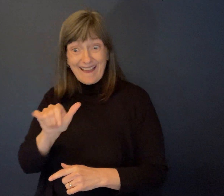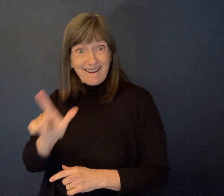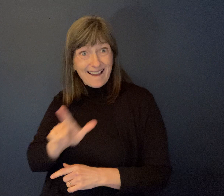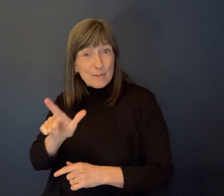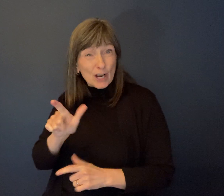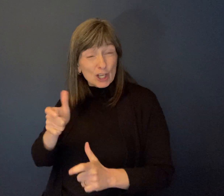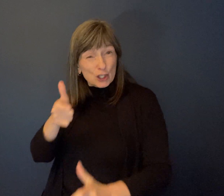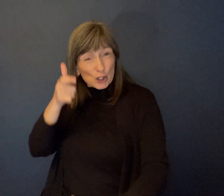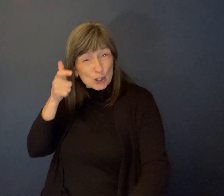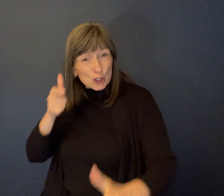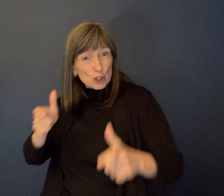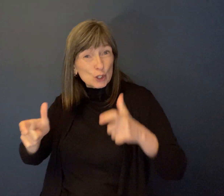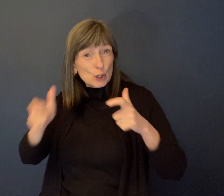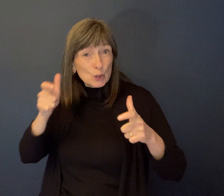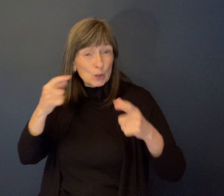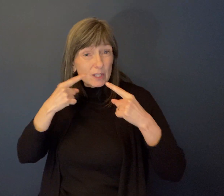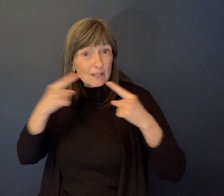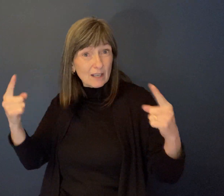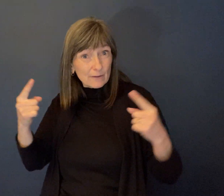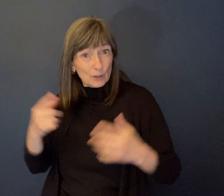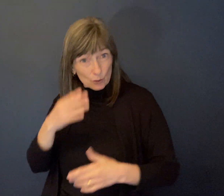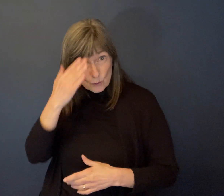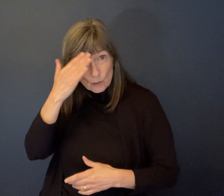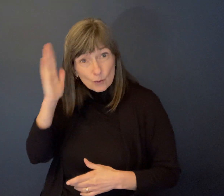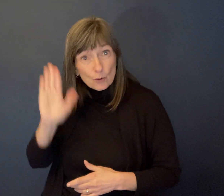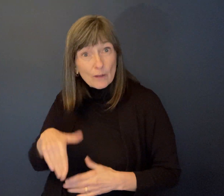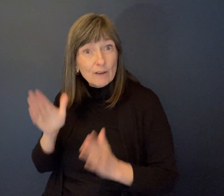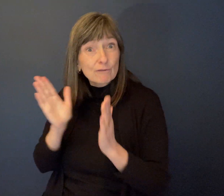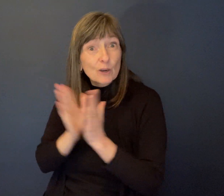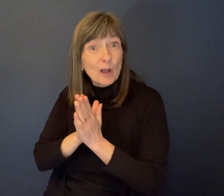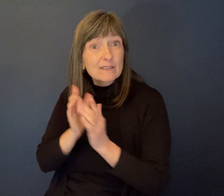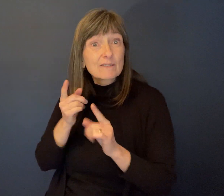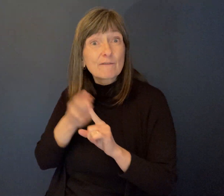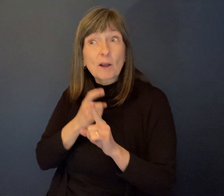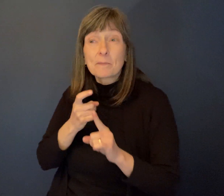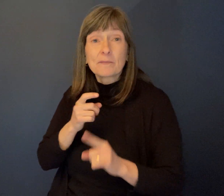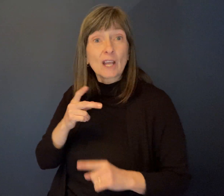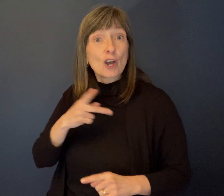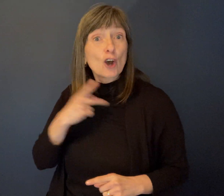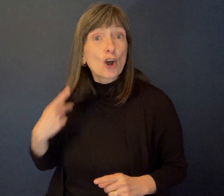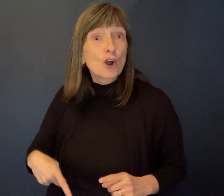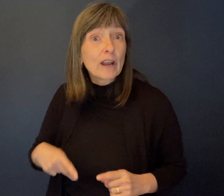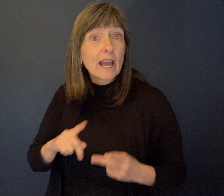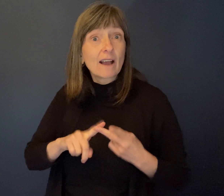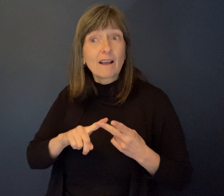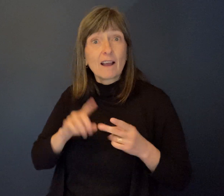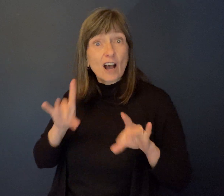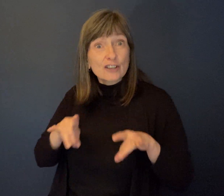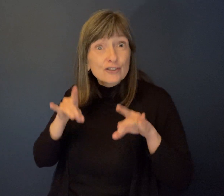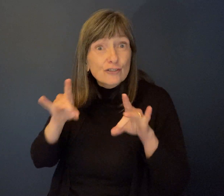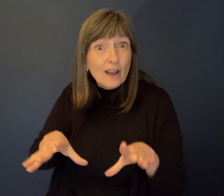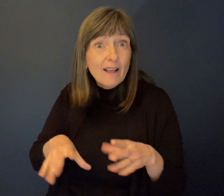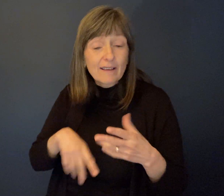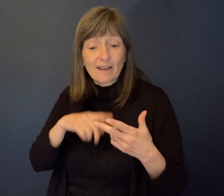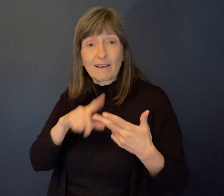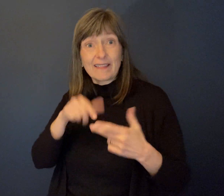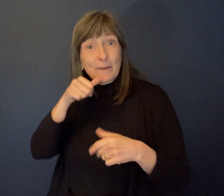and so successful that they had requests coming from places like Korea and Australia. They would mail resource